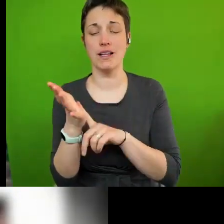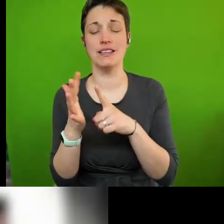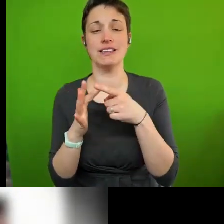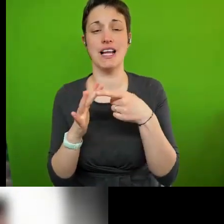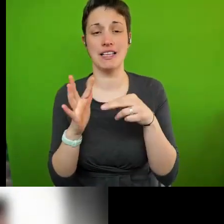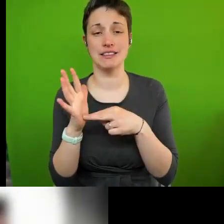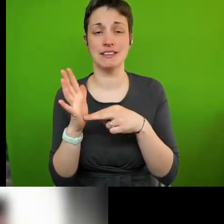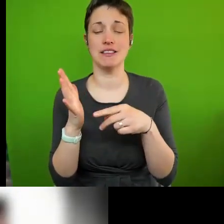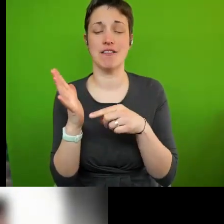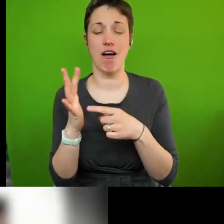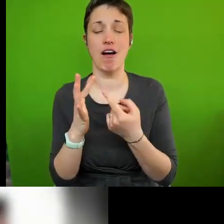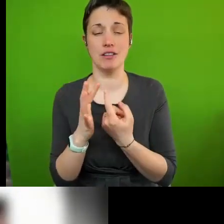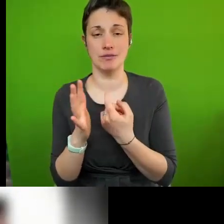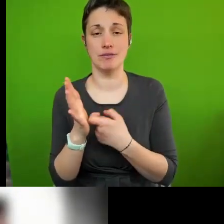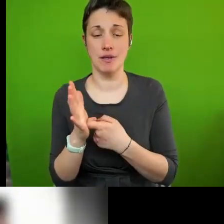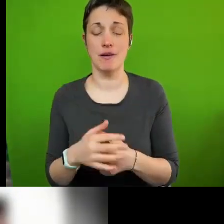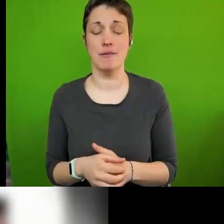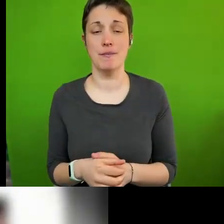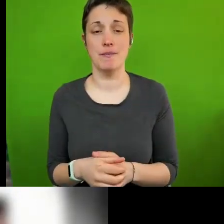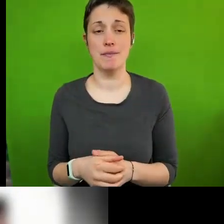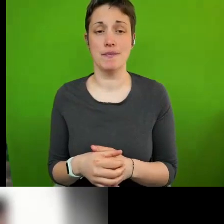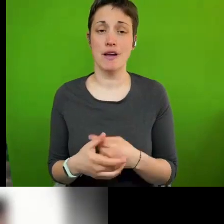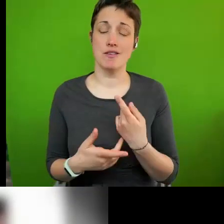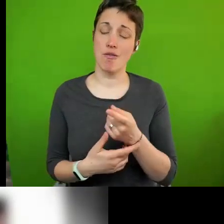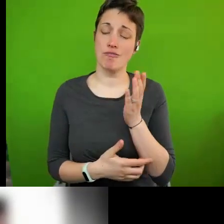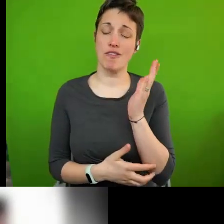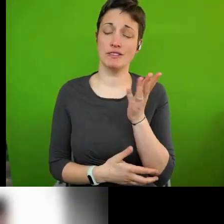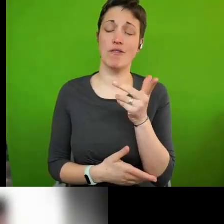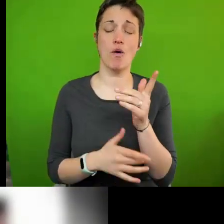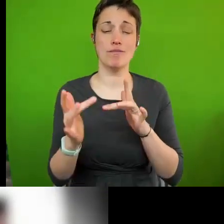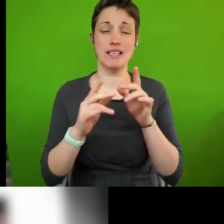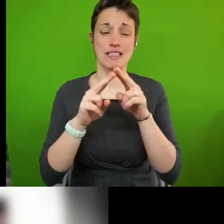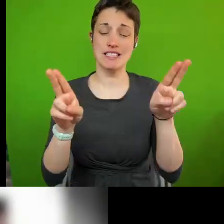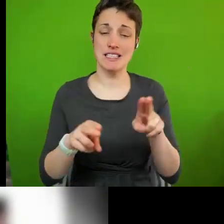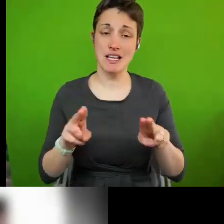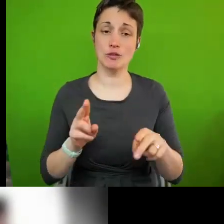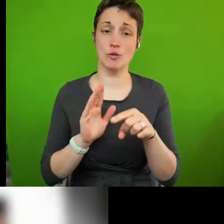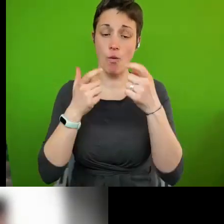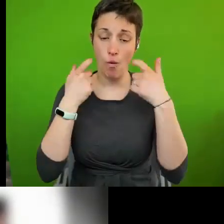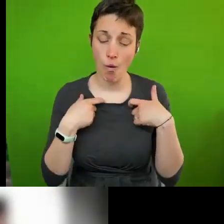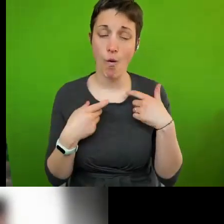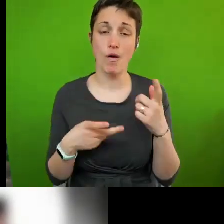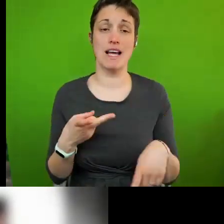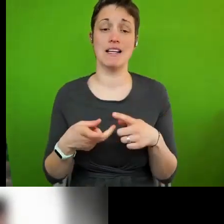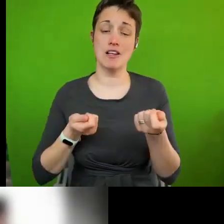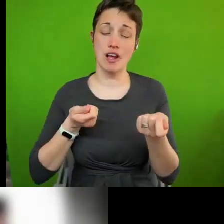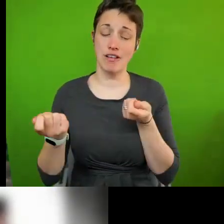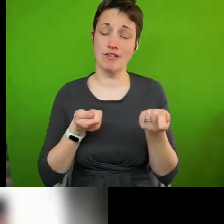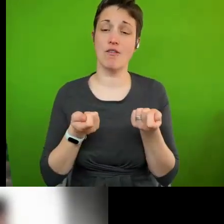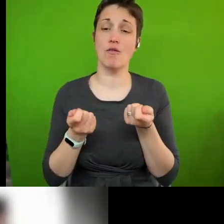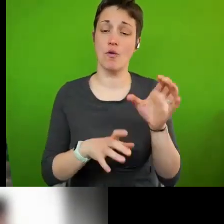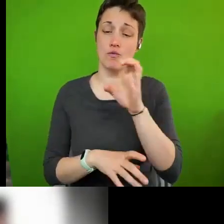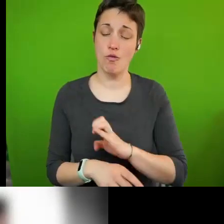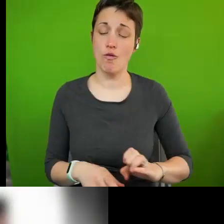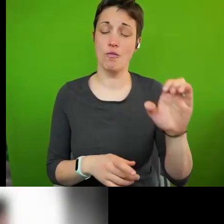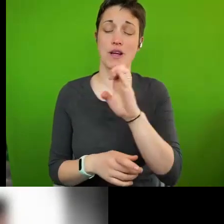and Human Security, the Professor of International Law, and the Director of the European Training and Research